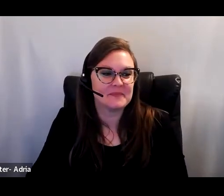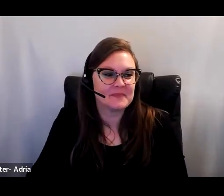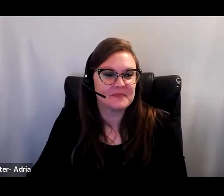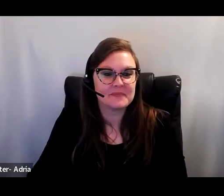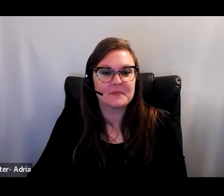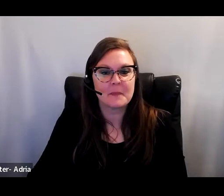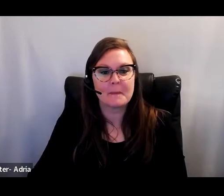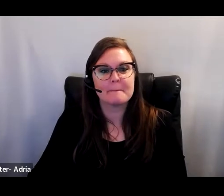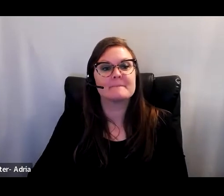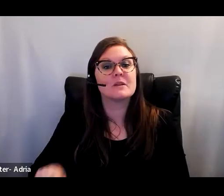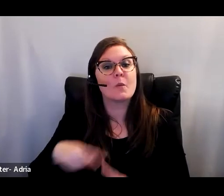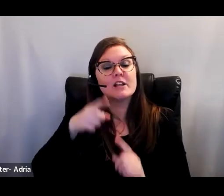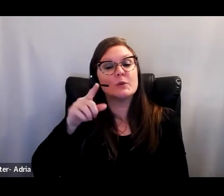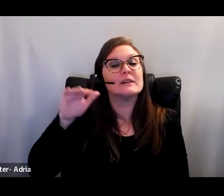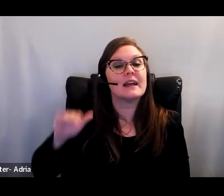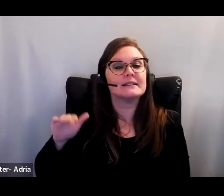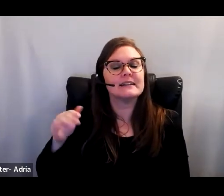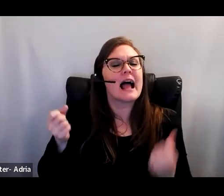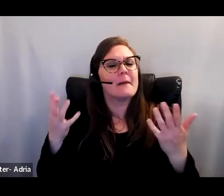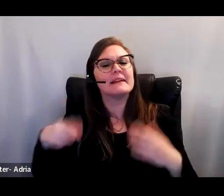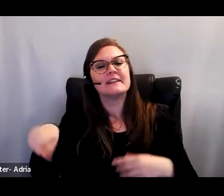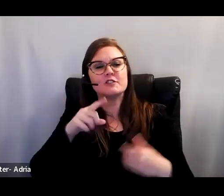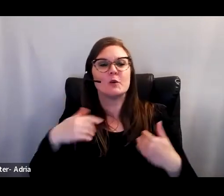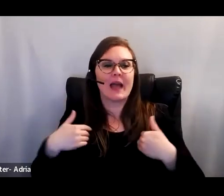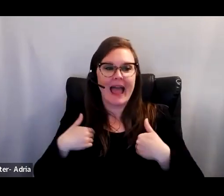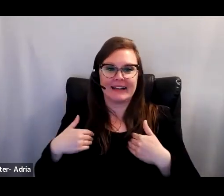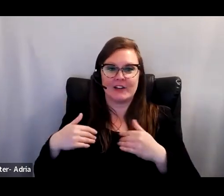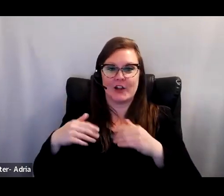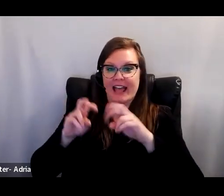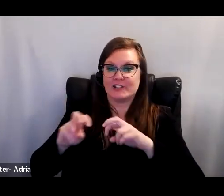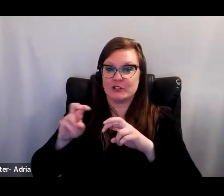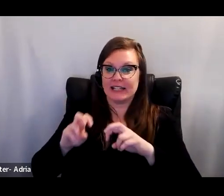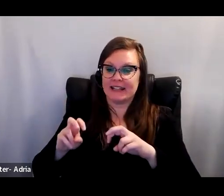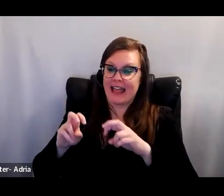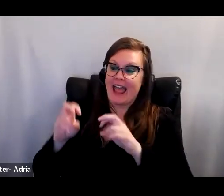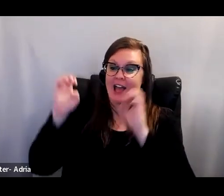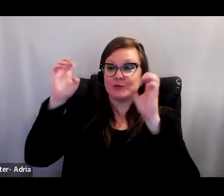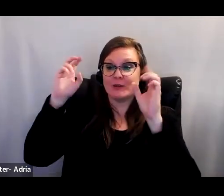When you were young, how many of you had education researcher as one of your top career goals?